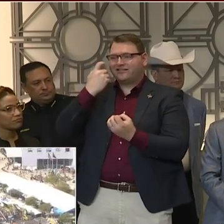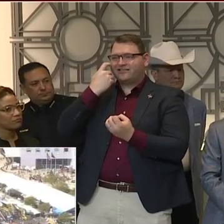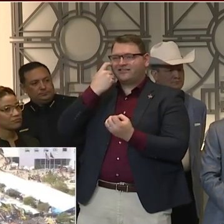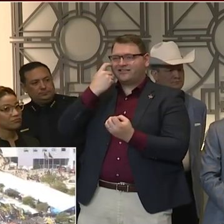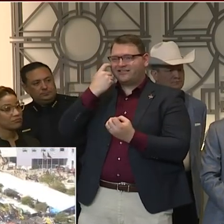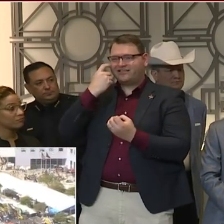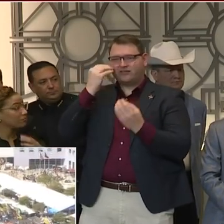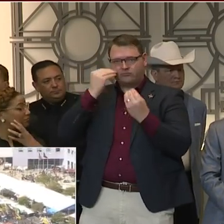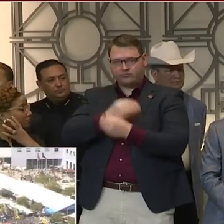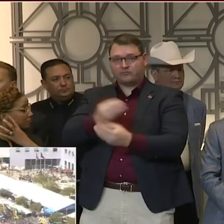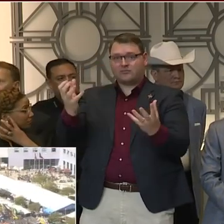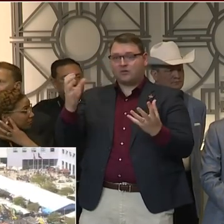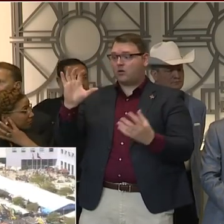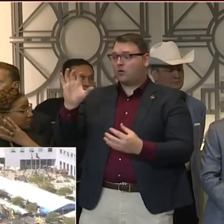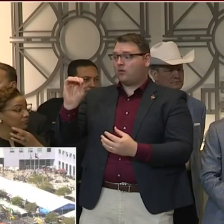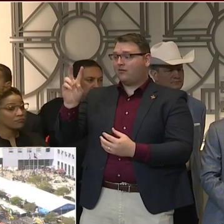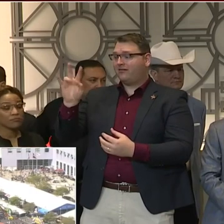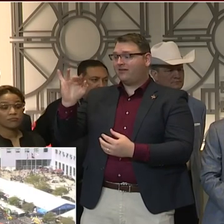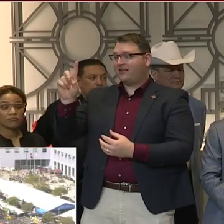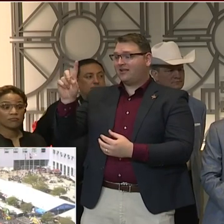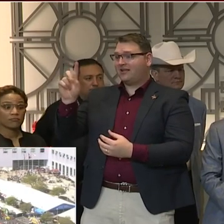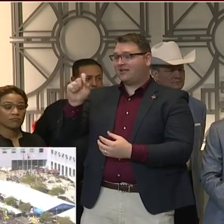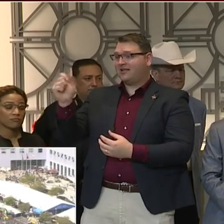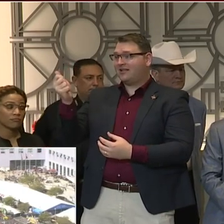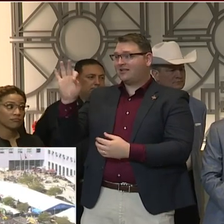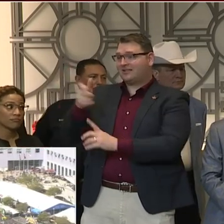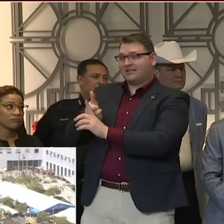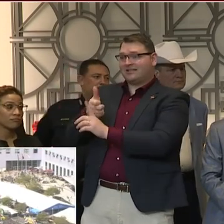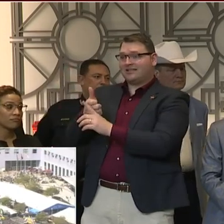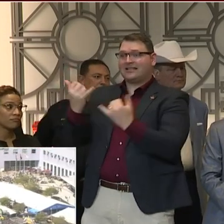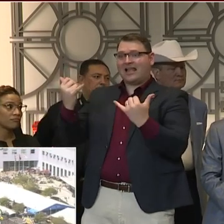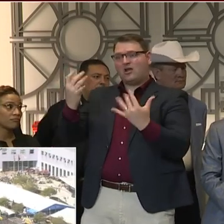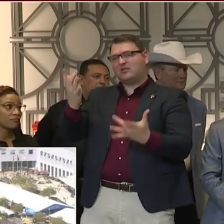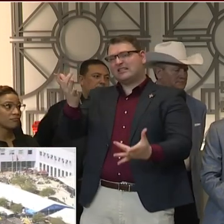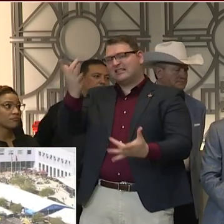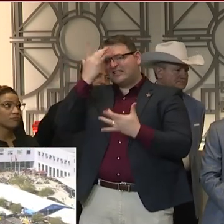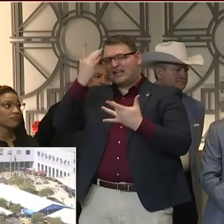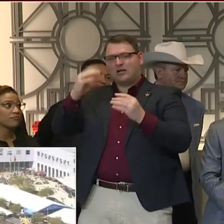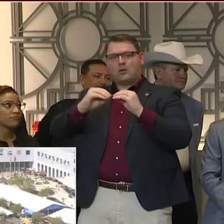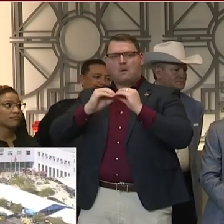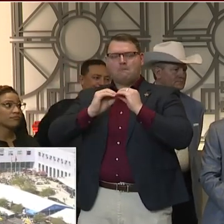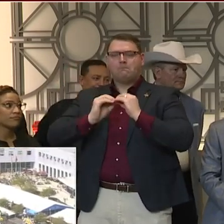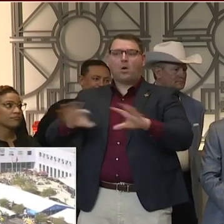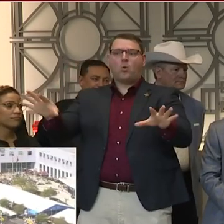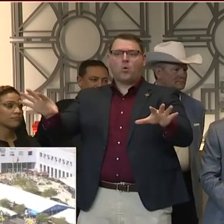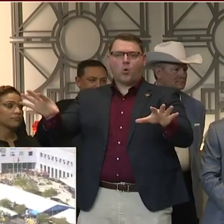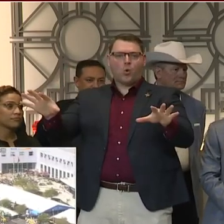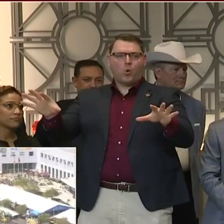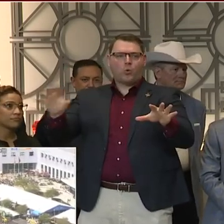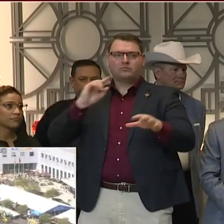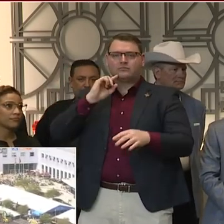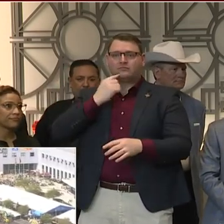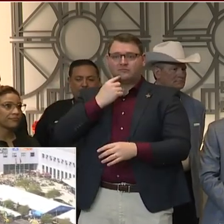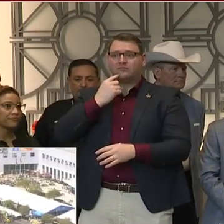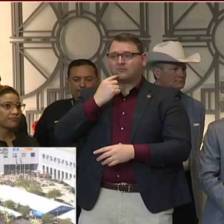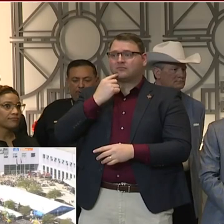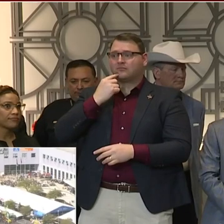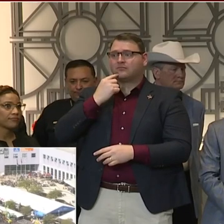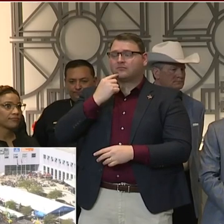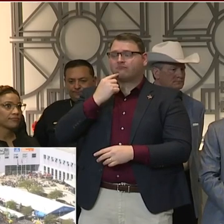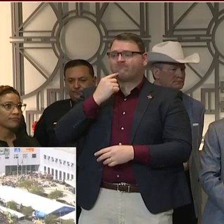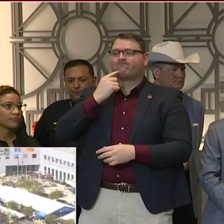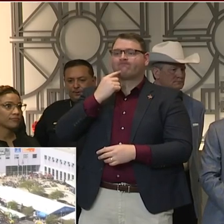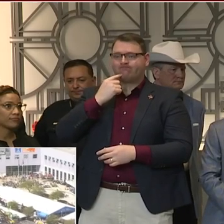how seriously entities, decision makers and responders are taking